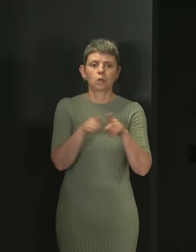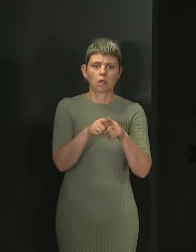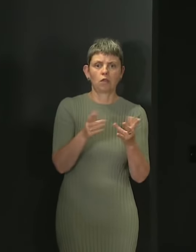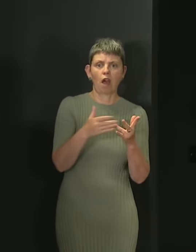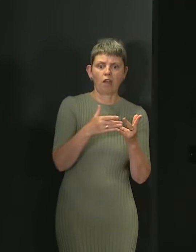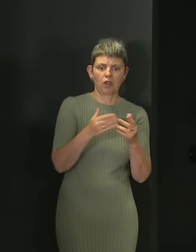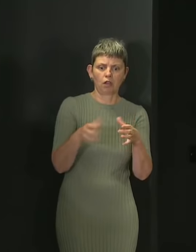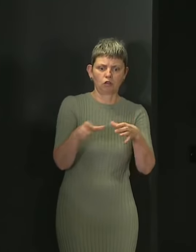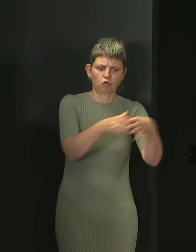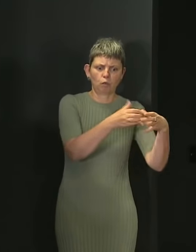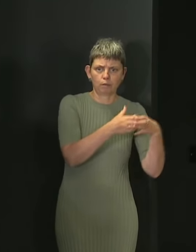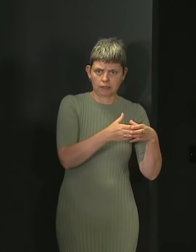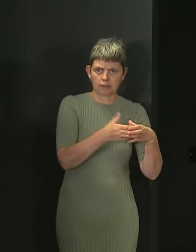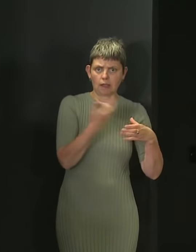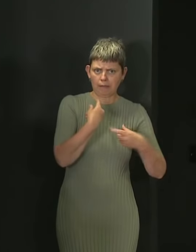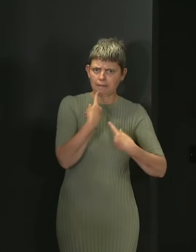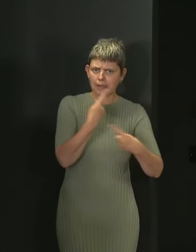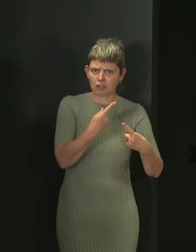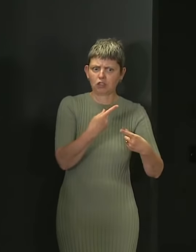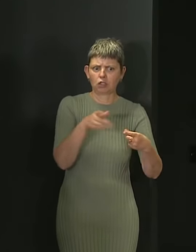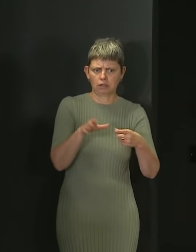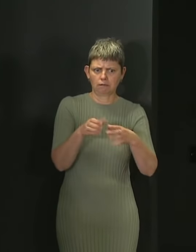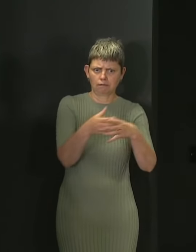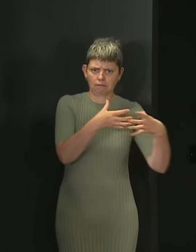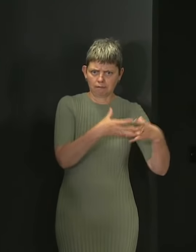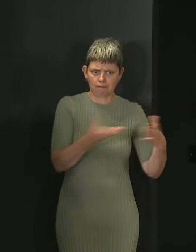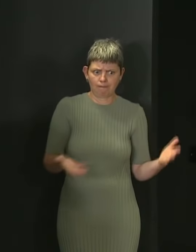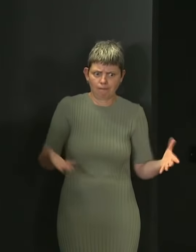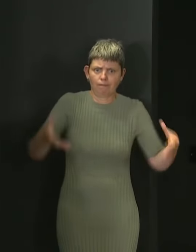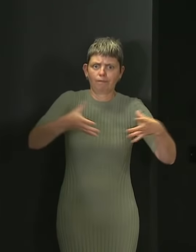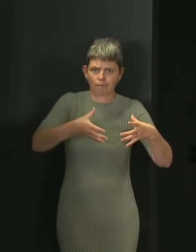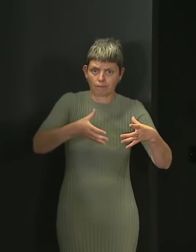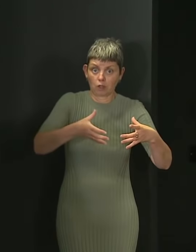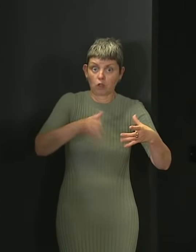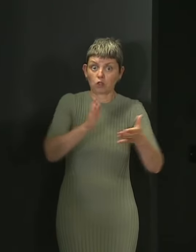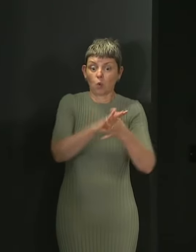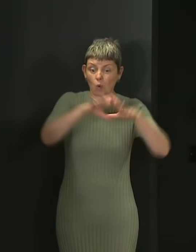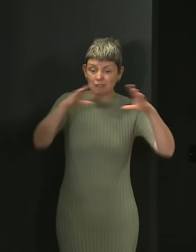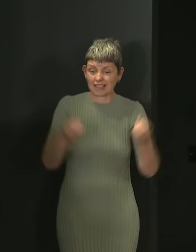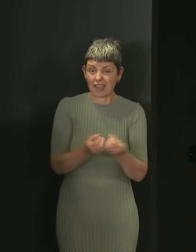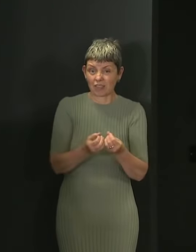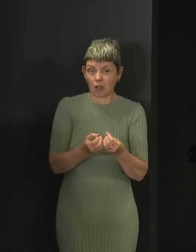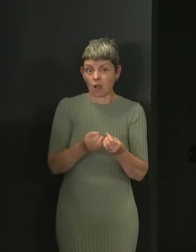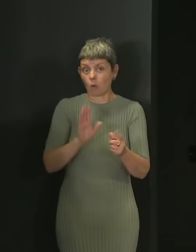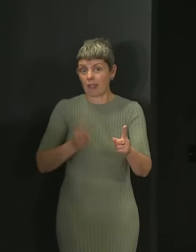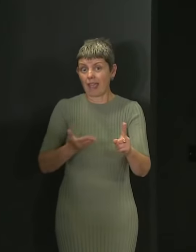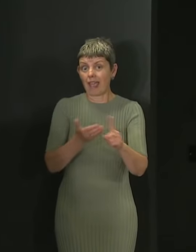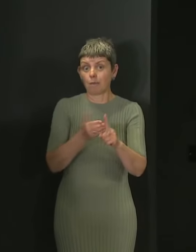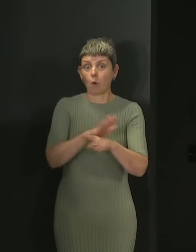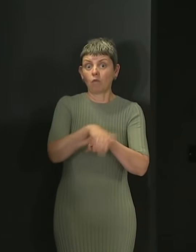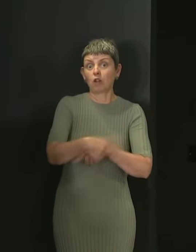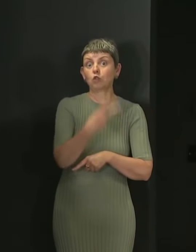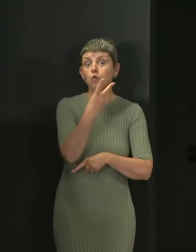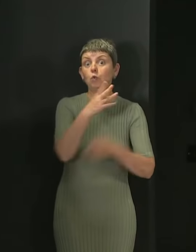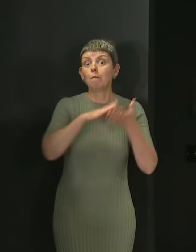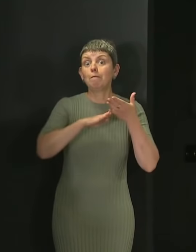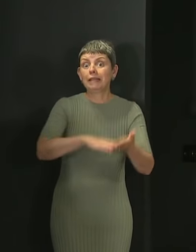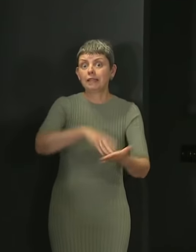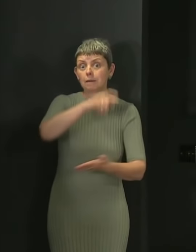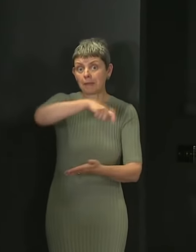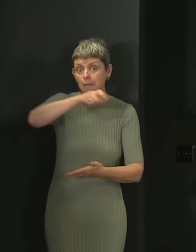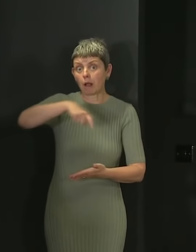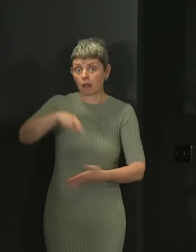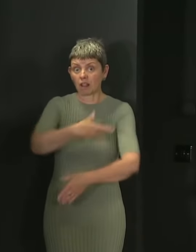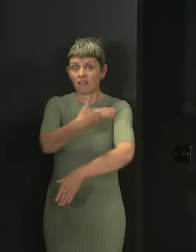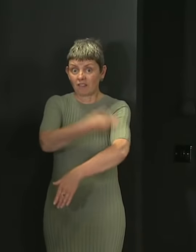to the new cohorts I've just described. In total we are aiming to vaccinate over 2 million people, which is an